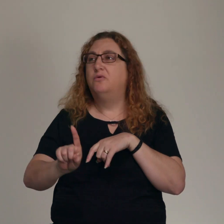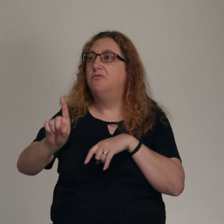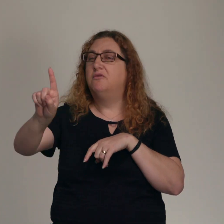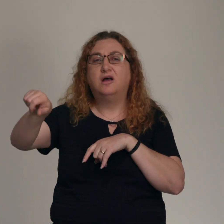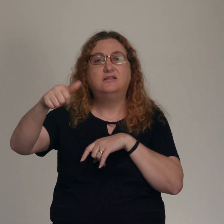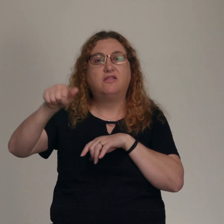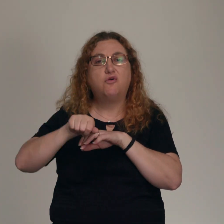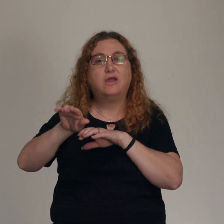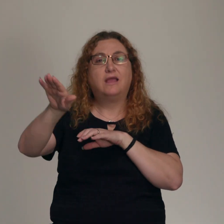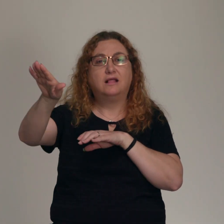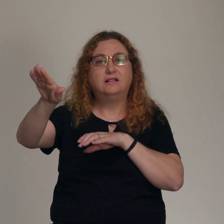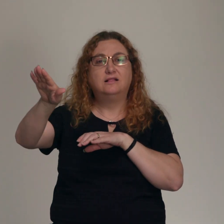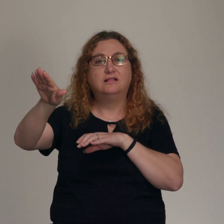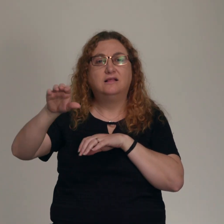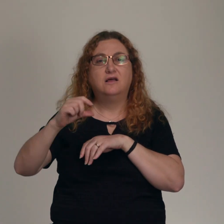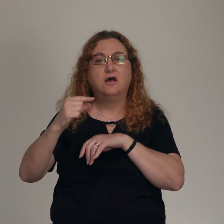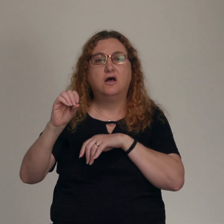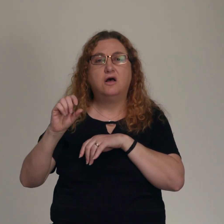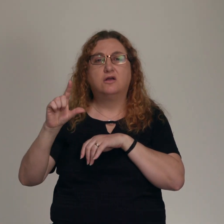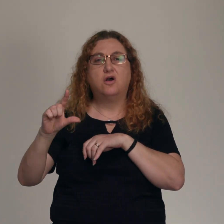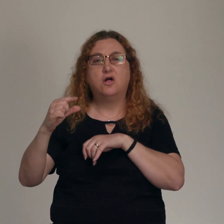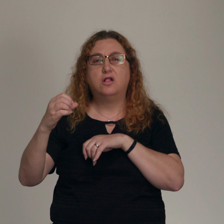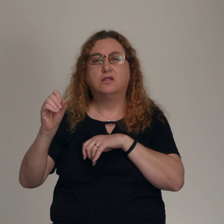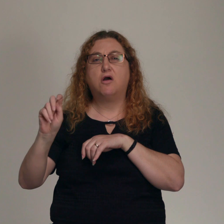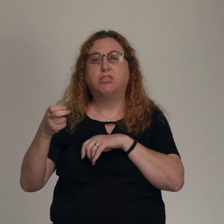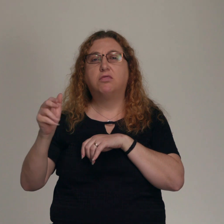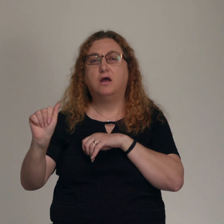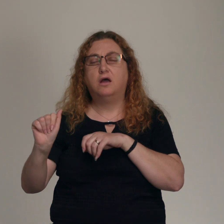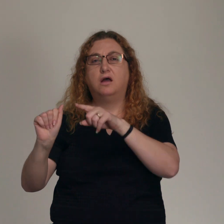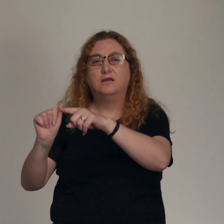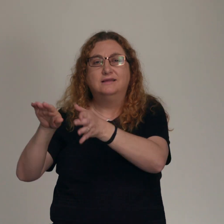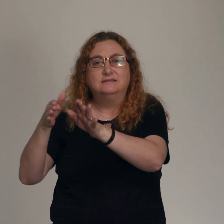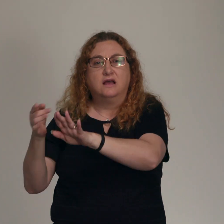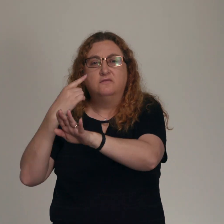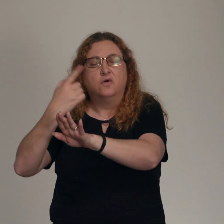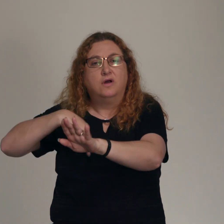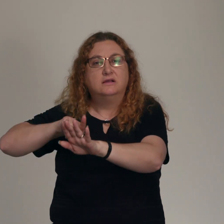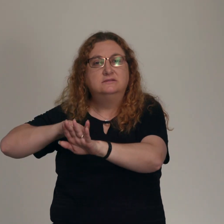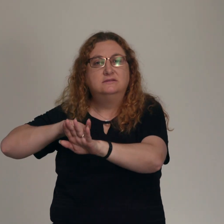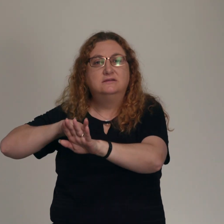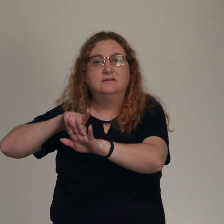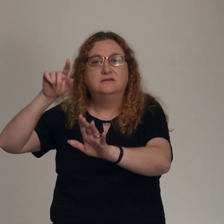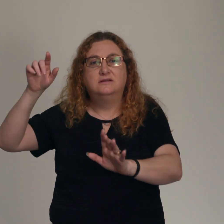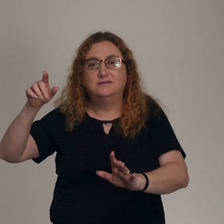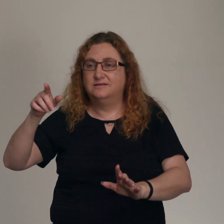where he died for our sin in our place so that he can extend to us the reconciliation with God that we so